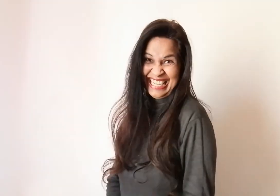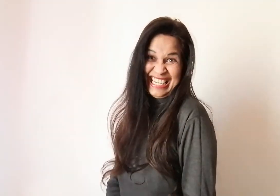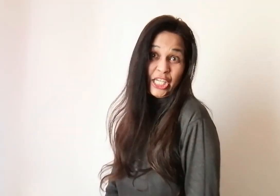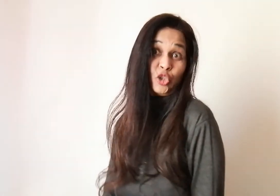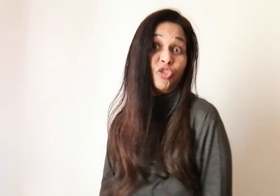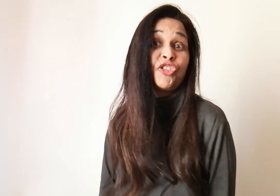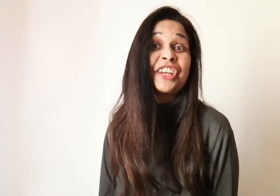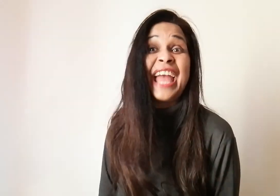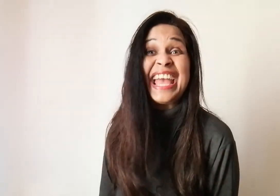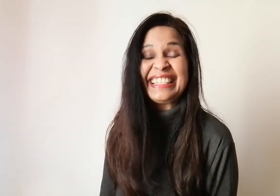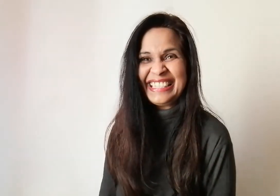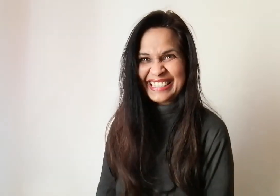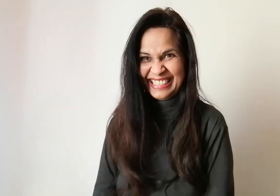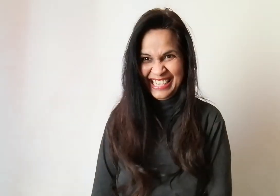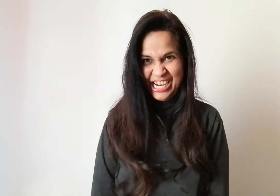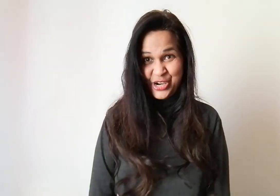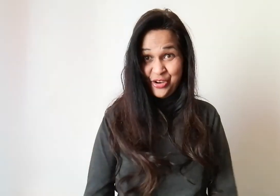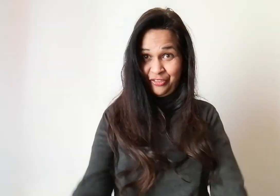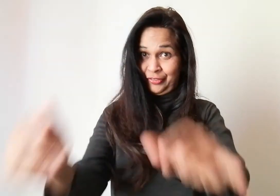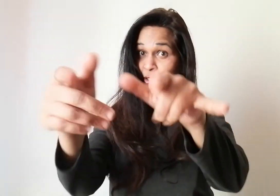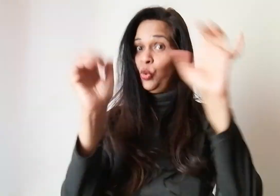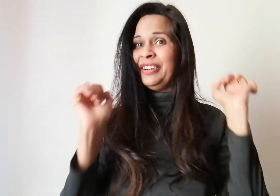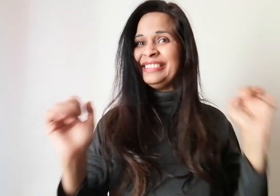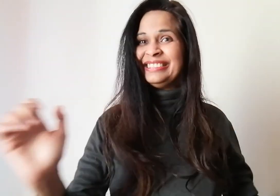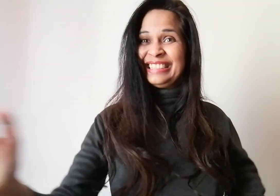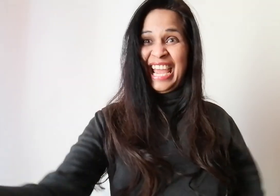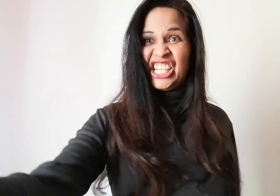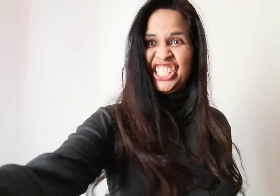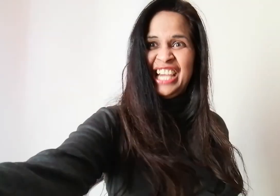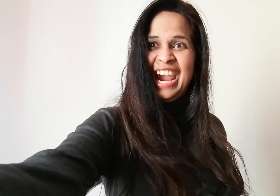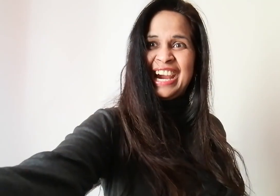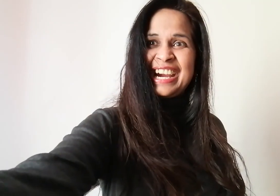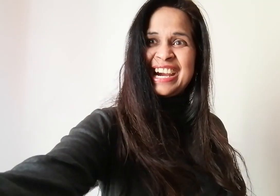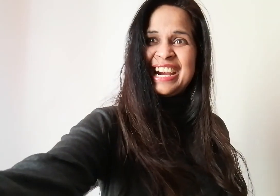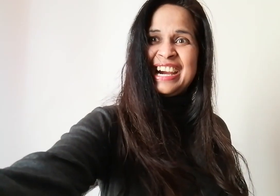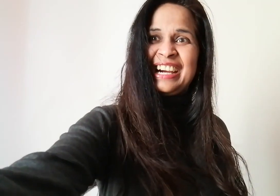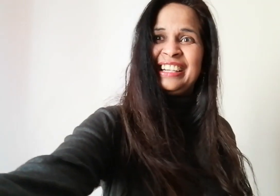Don't forget. He's here. Like and share. John! Eocely! is prick Long